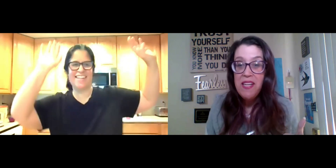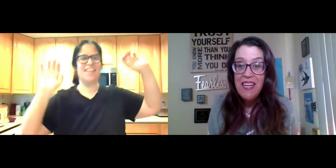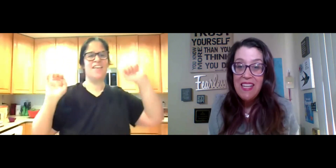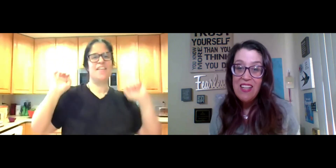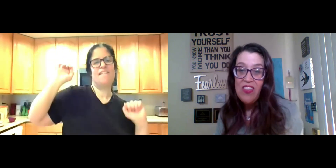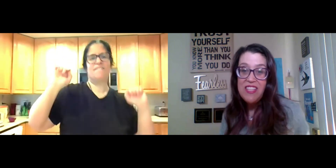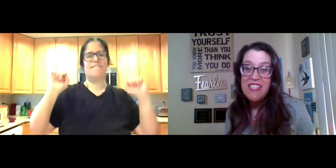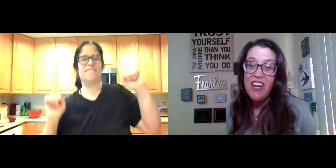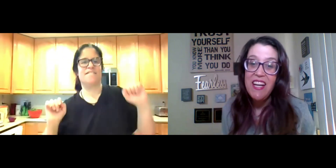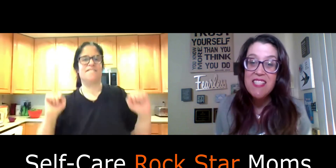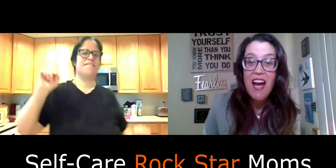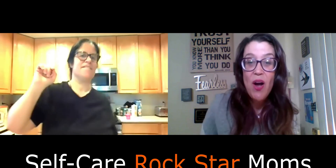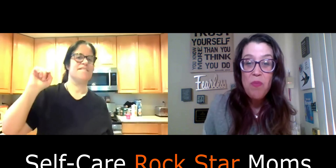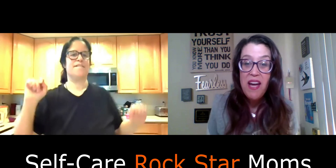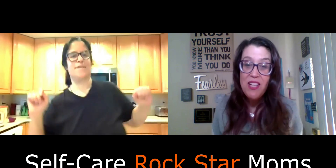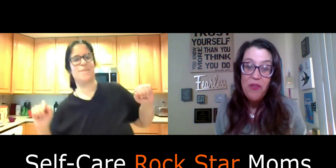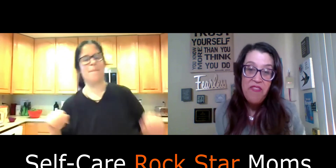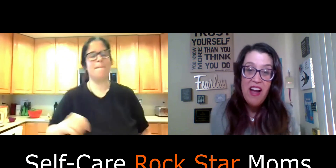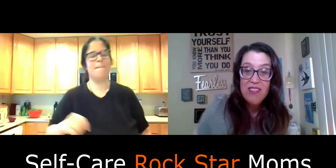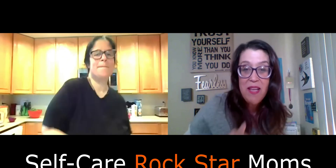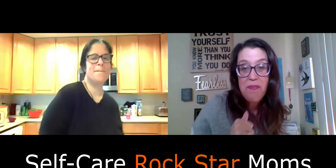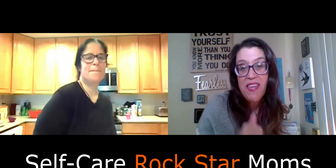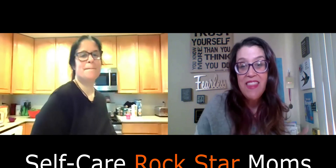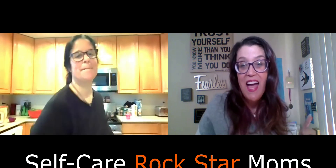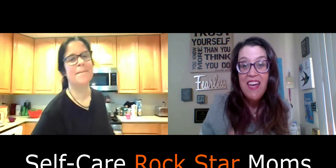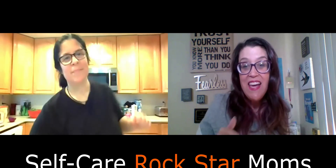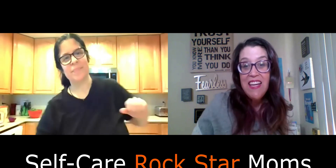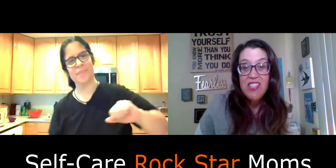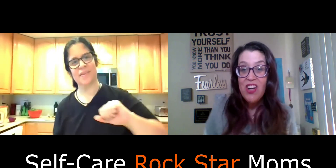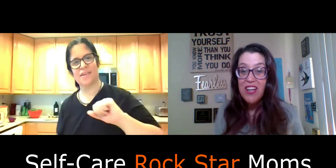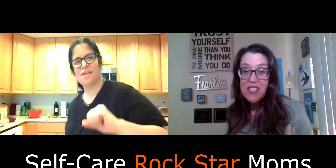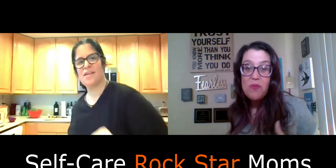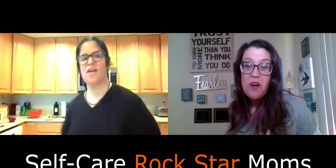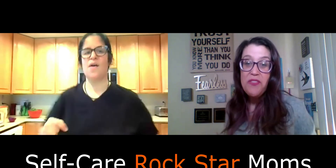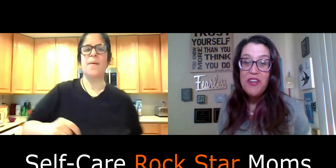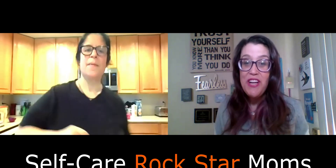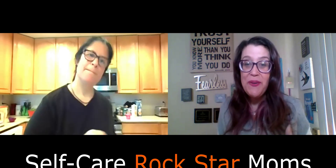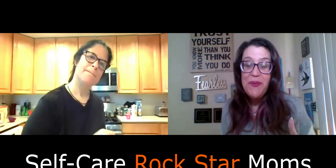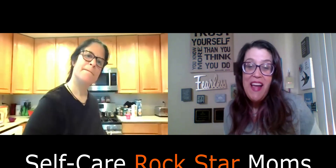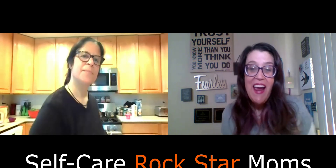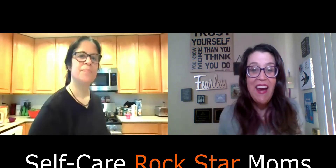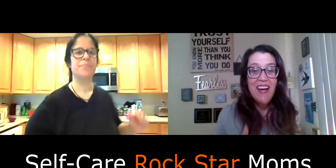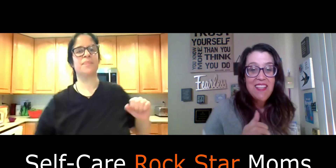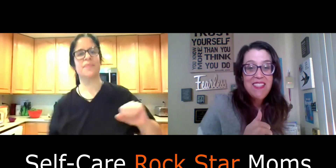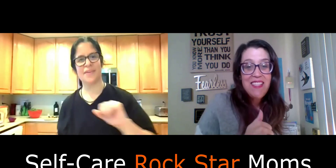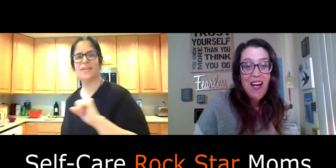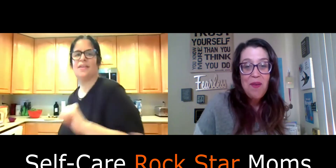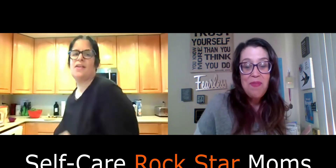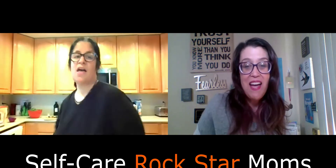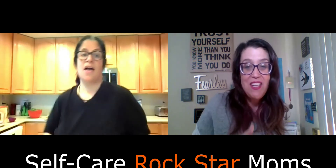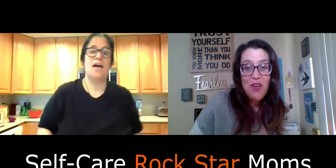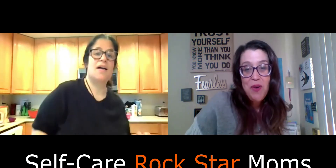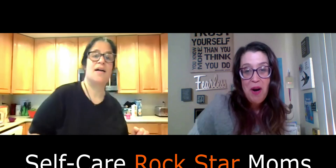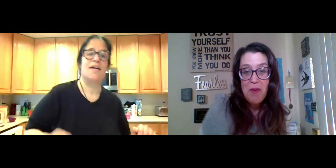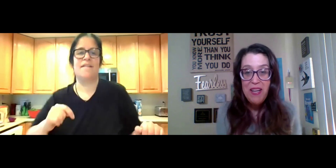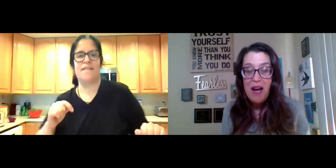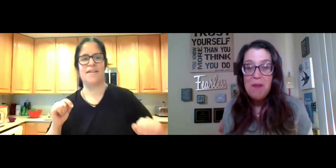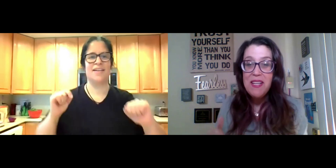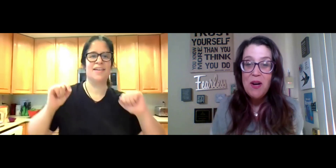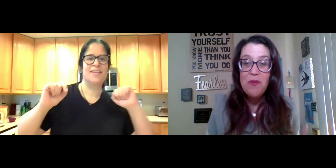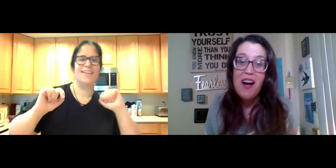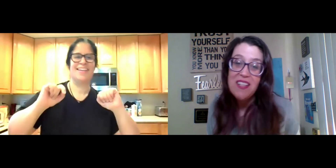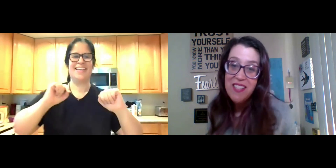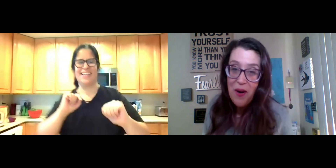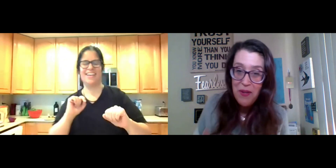that we've been getting on this series, I hope that you have found something that is starting to work for you and, um, that you are